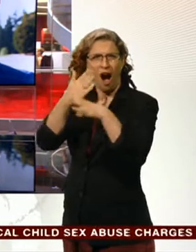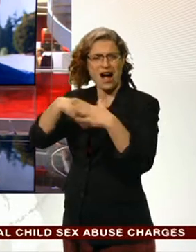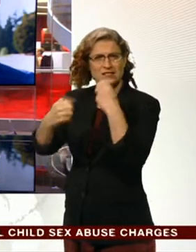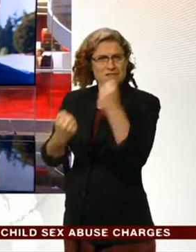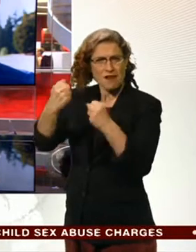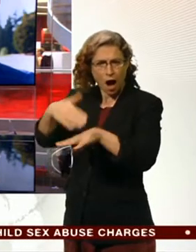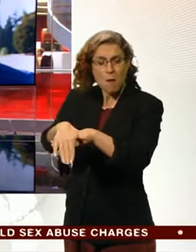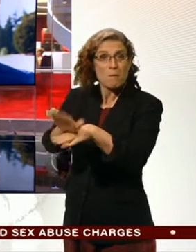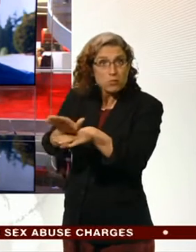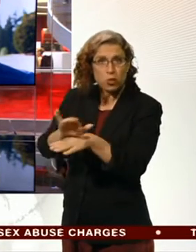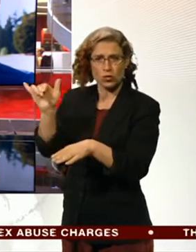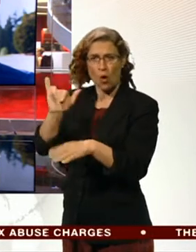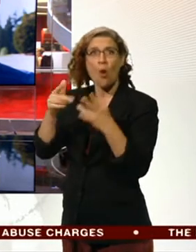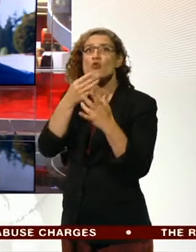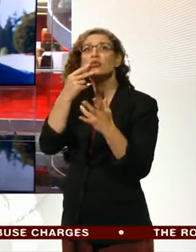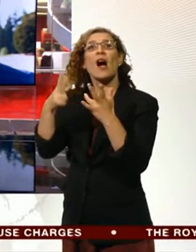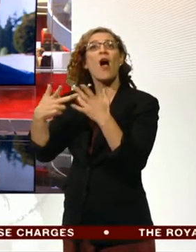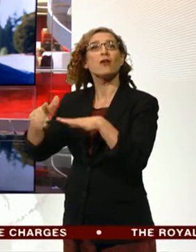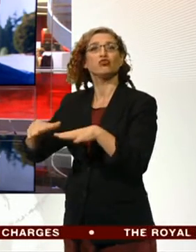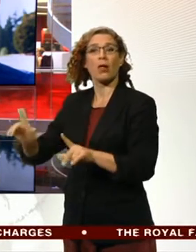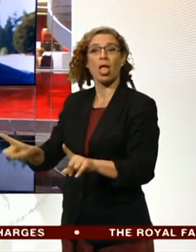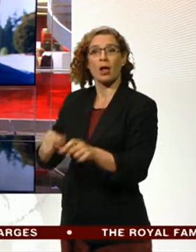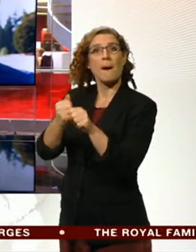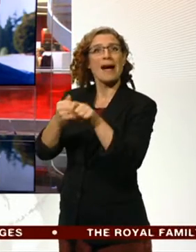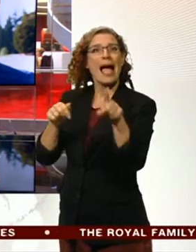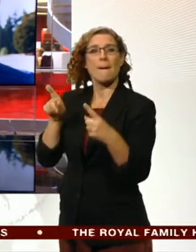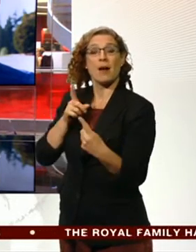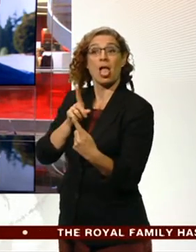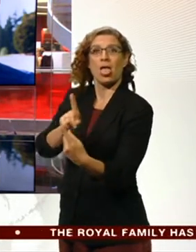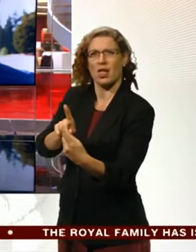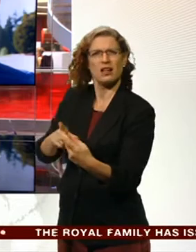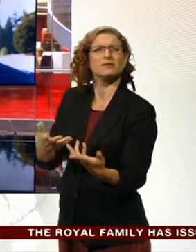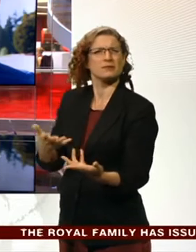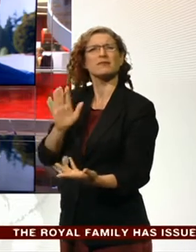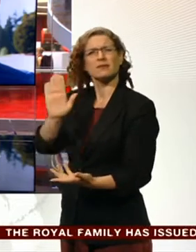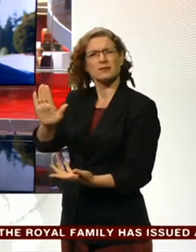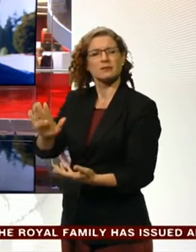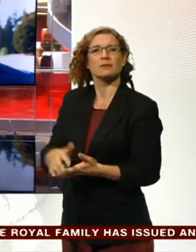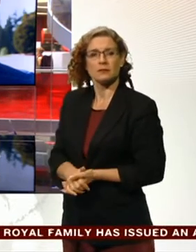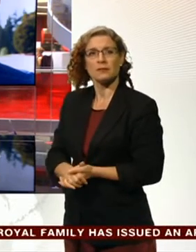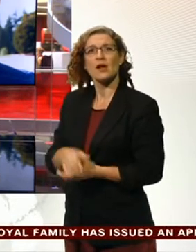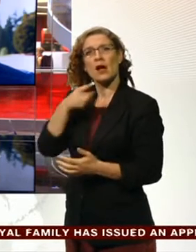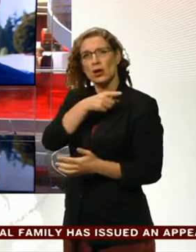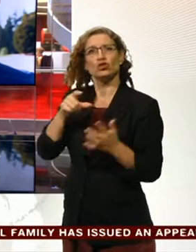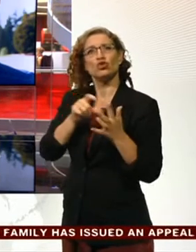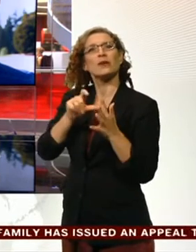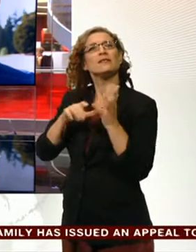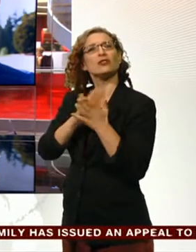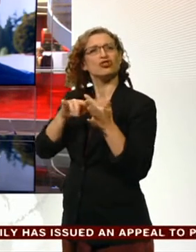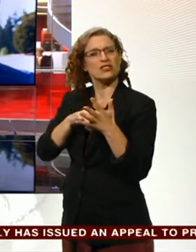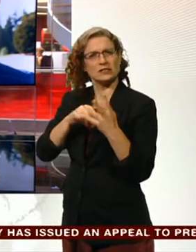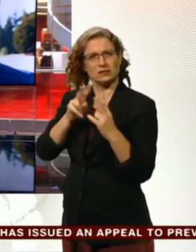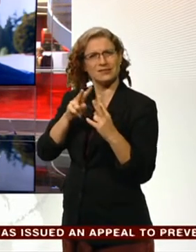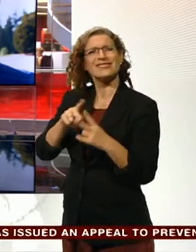cars and using other children to entice Prince George into view. The Duke and Duchess of Cambridge are said to be concerned about